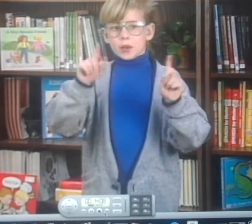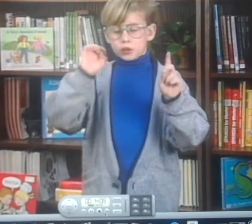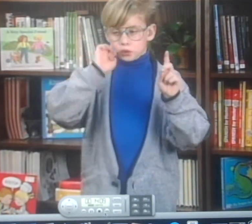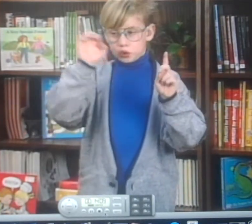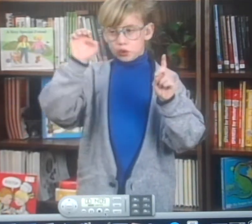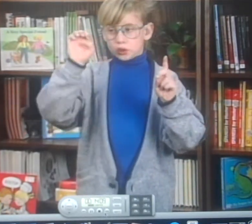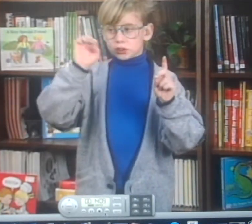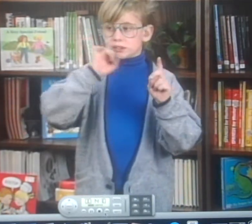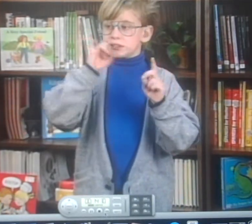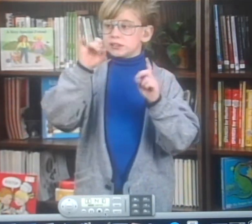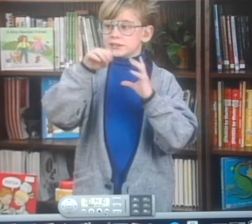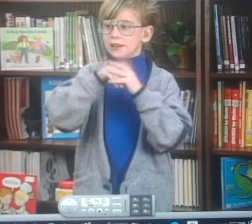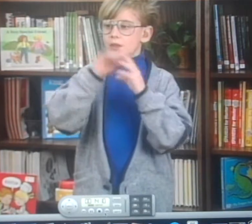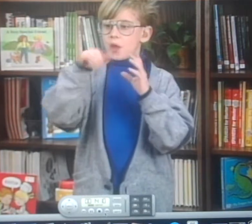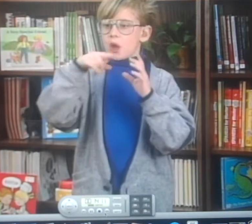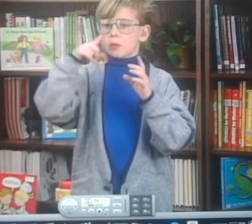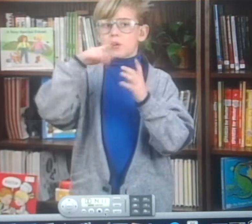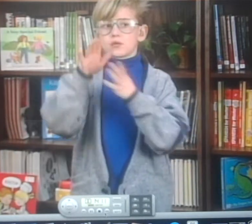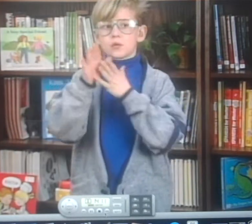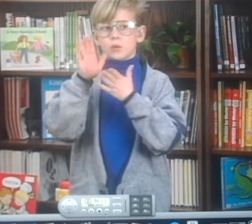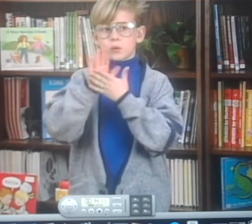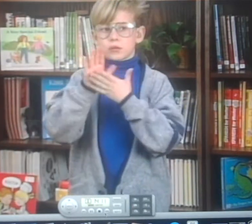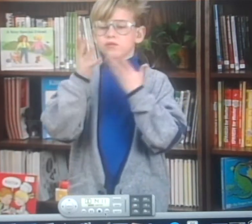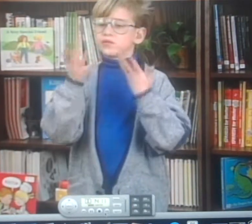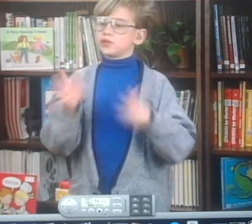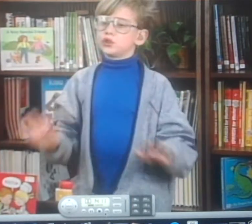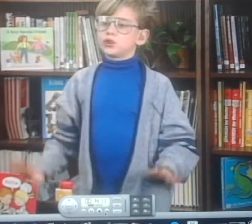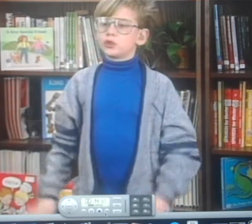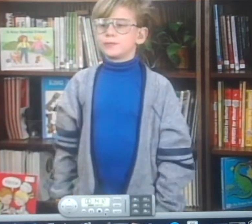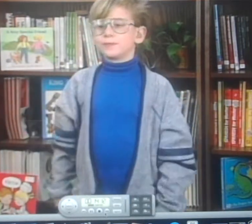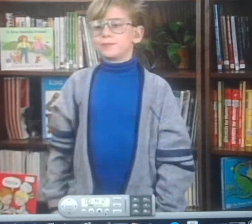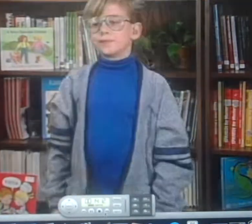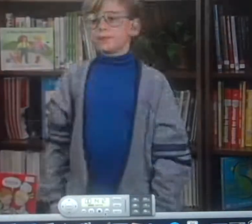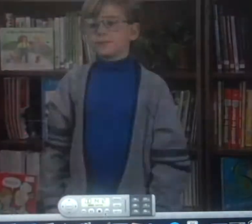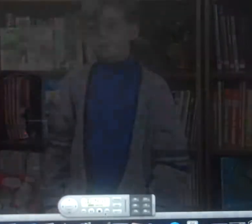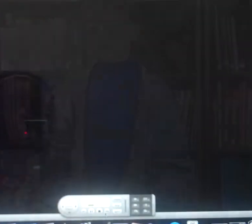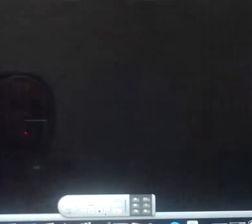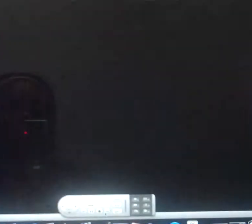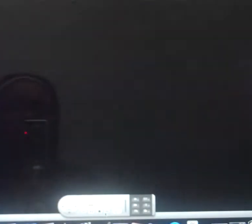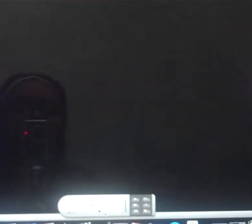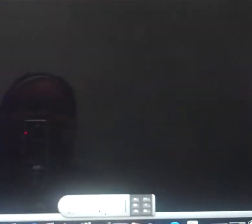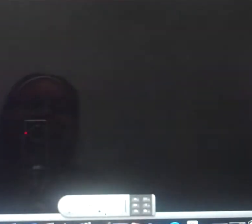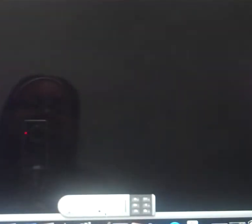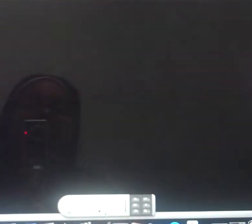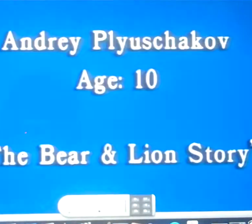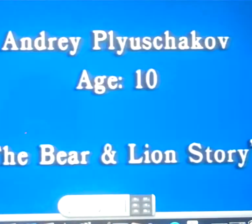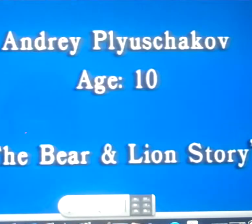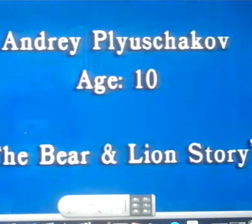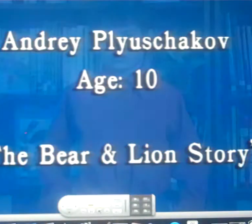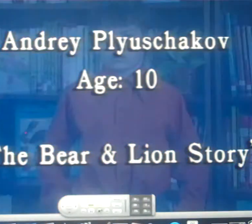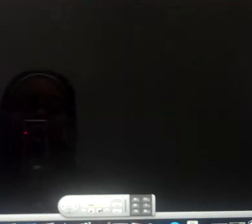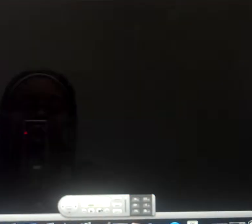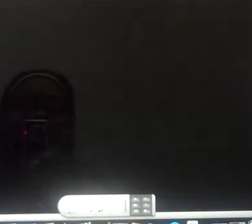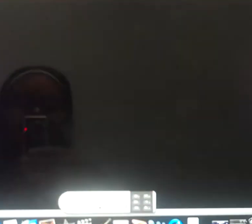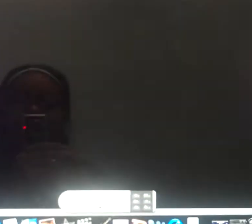So he knows a little sign. he knows knows little And got a little sign. And he knows a little sign.